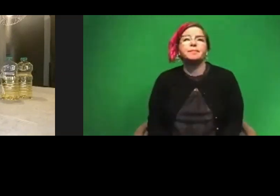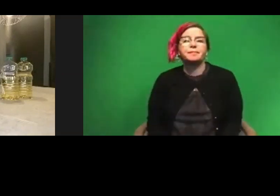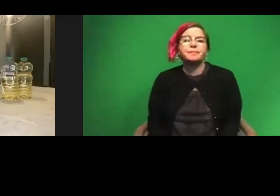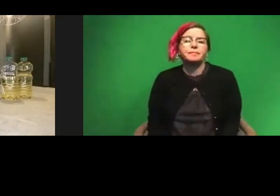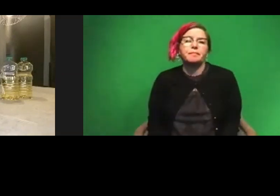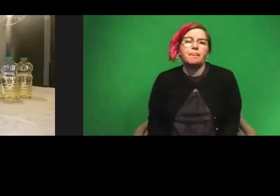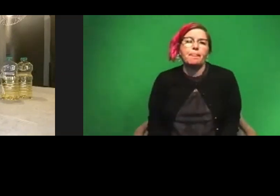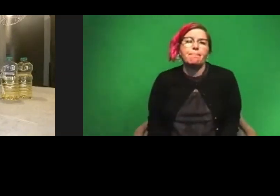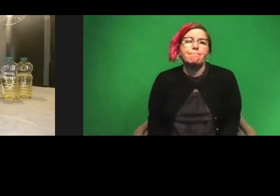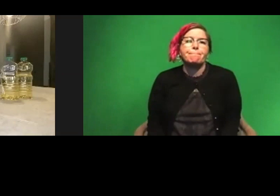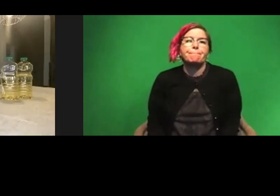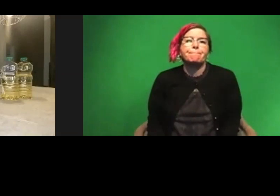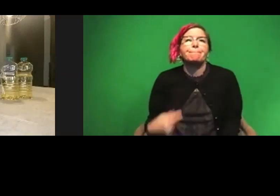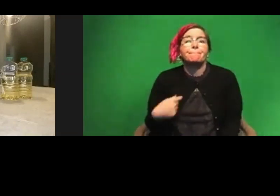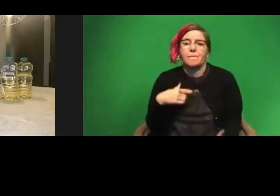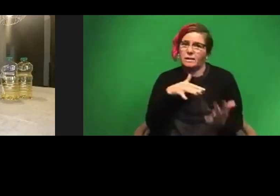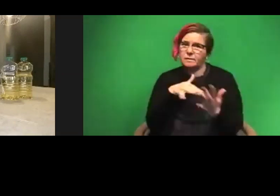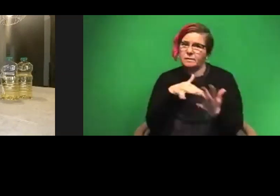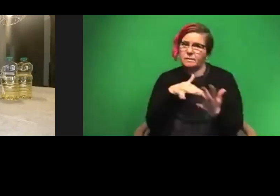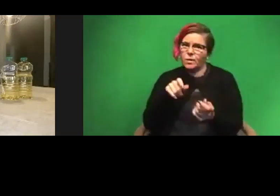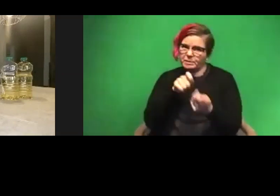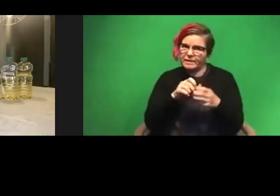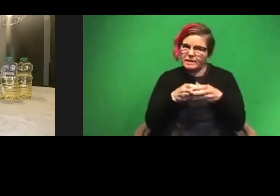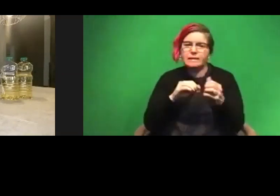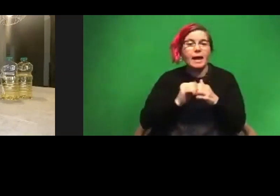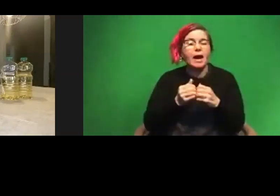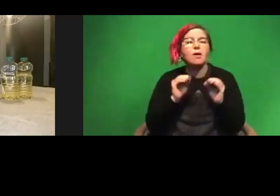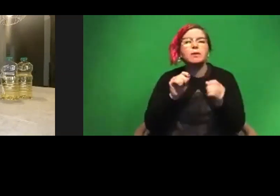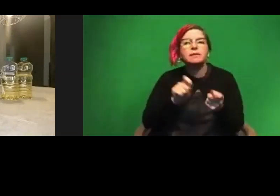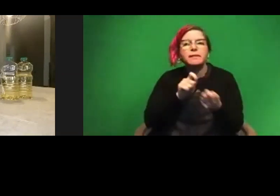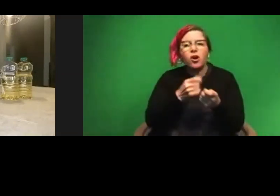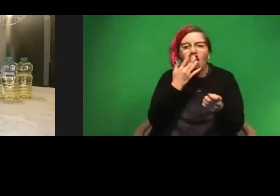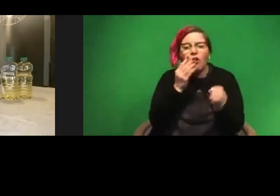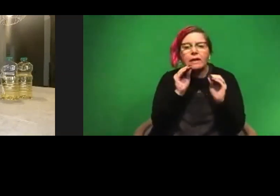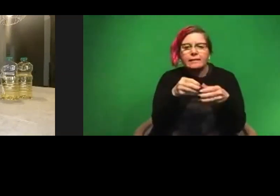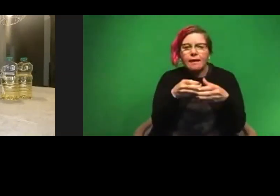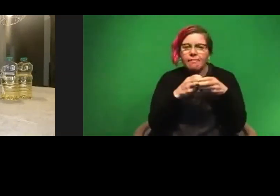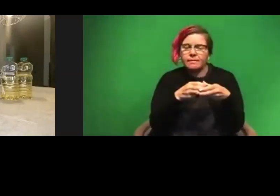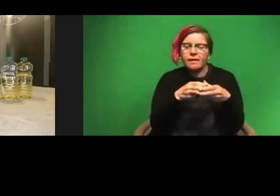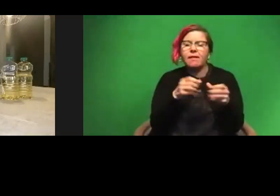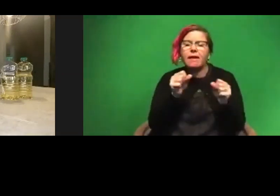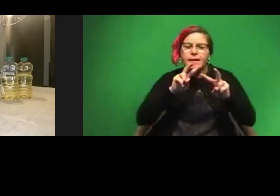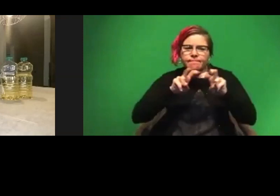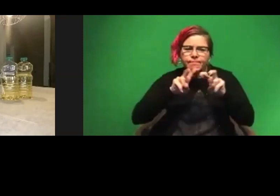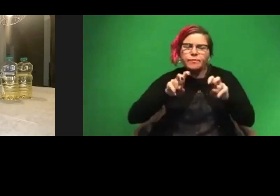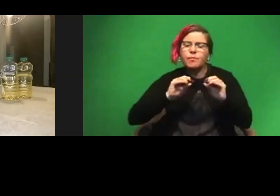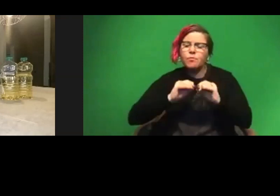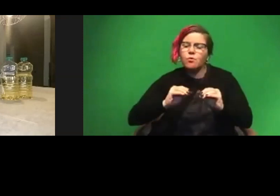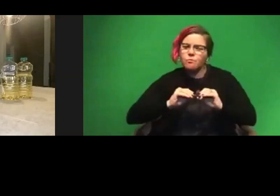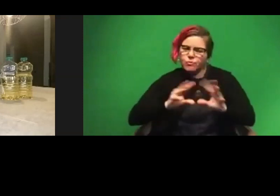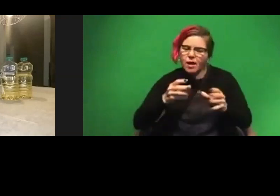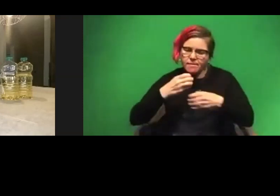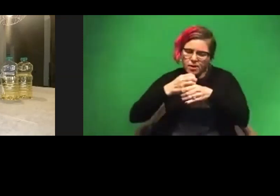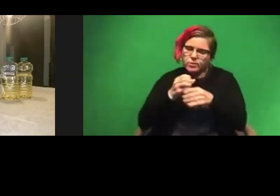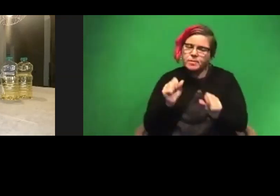I studied those neurons by putting a certain color inside of them so I could see them more vividly under our microscope. So